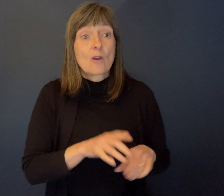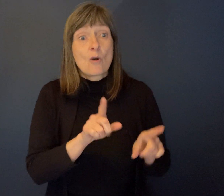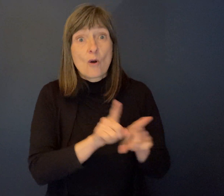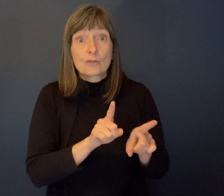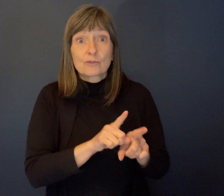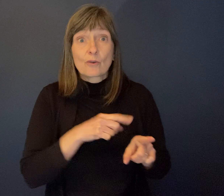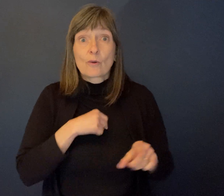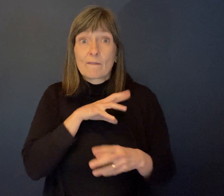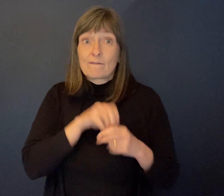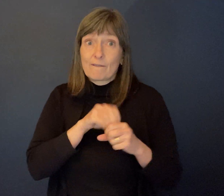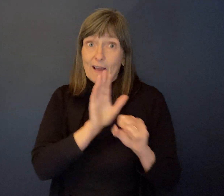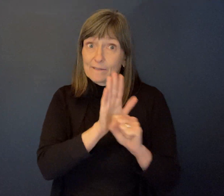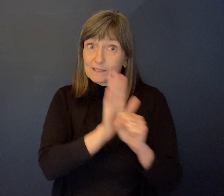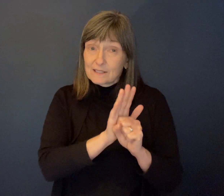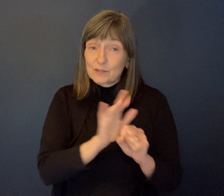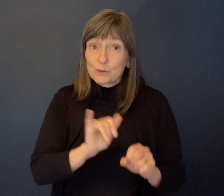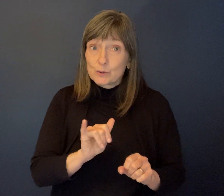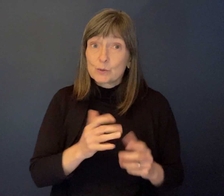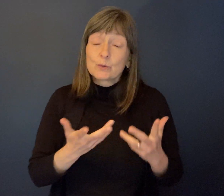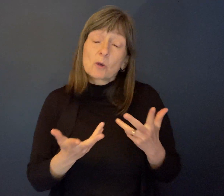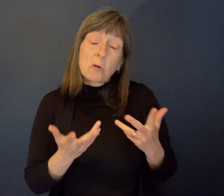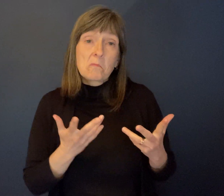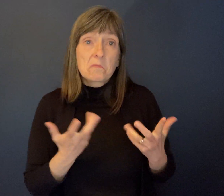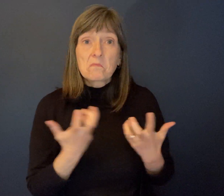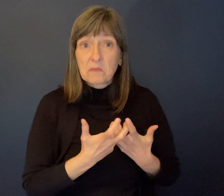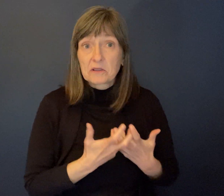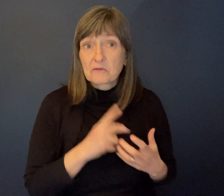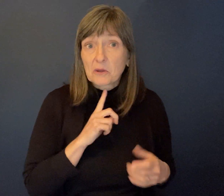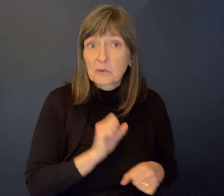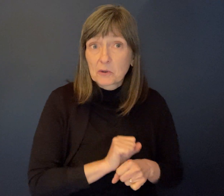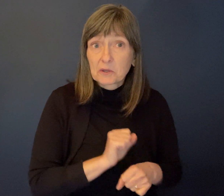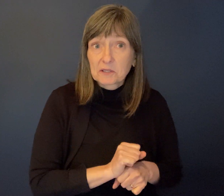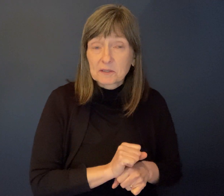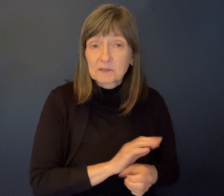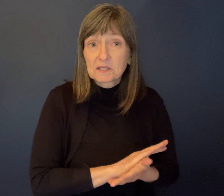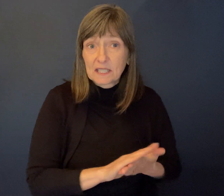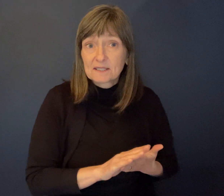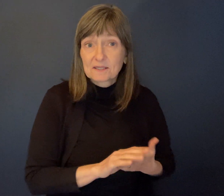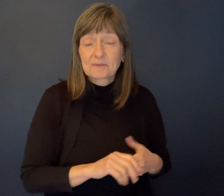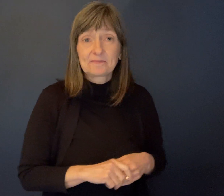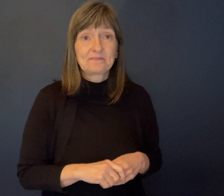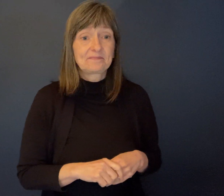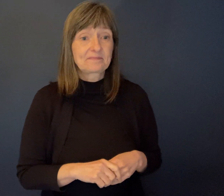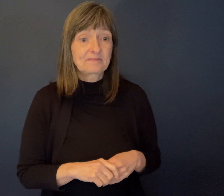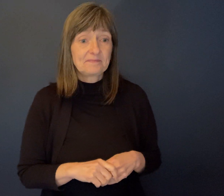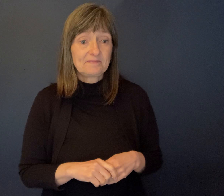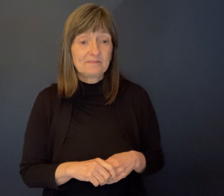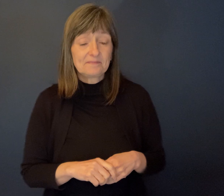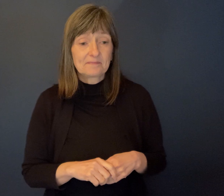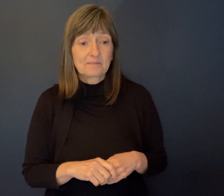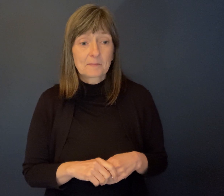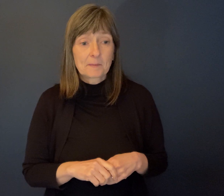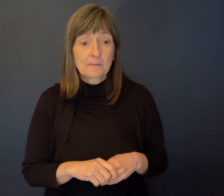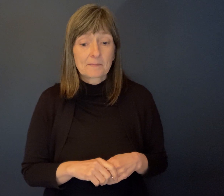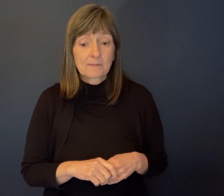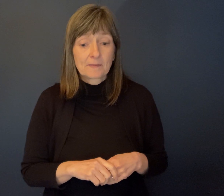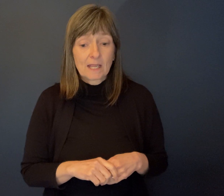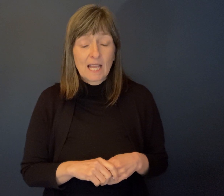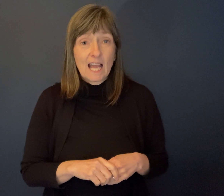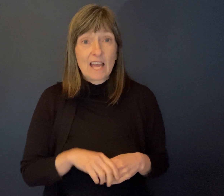advocacy as well. So that was, uh, you know, that was a, interesting role, if you will, to take on. So, yeah. So moving from community